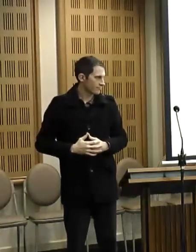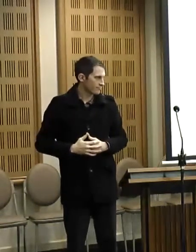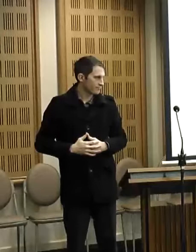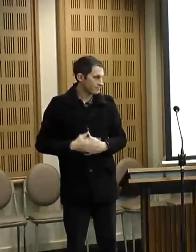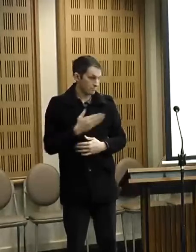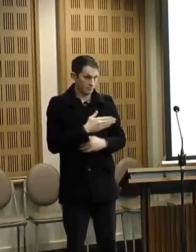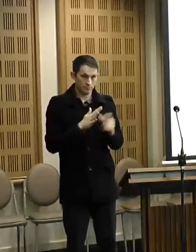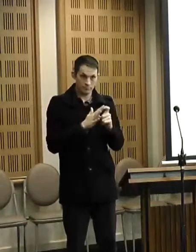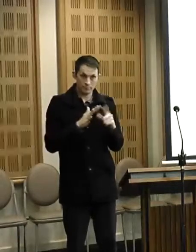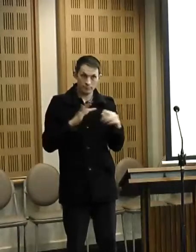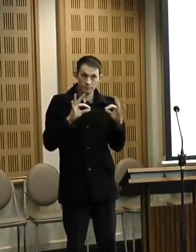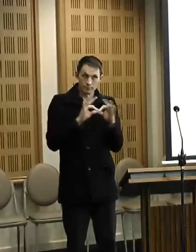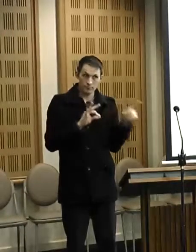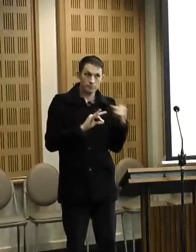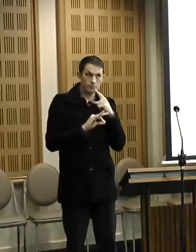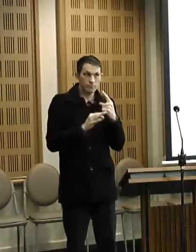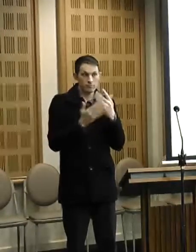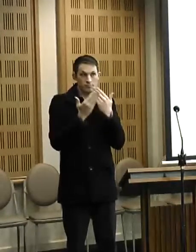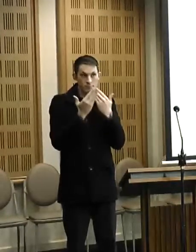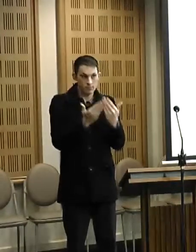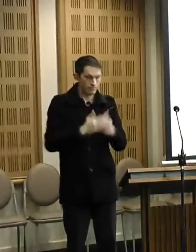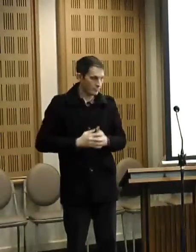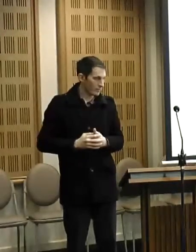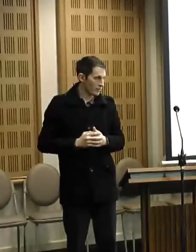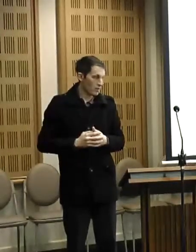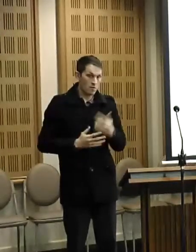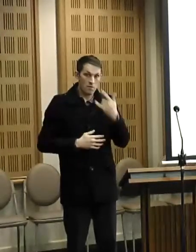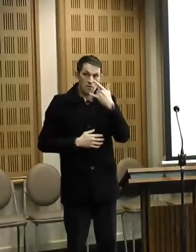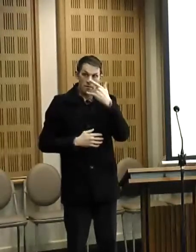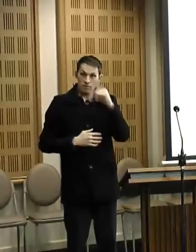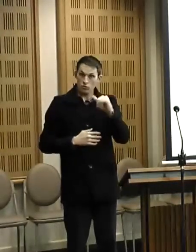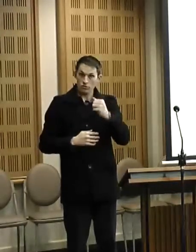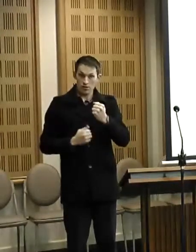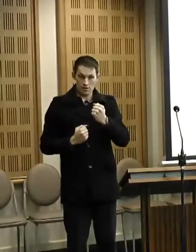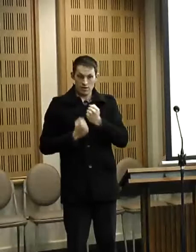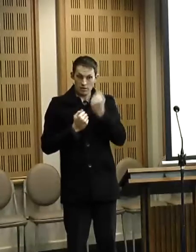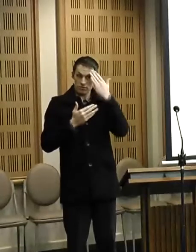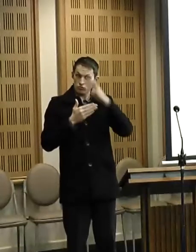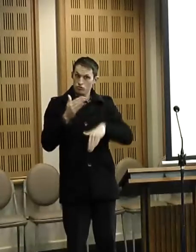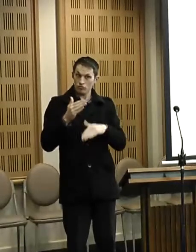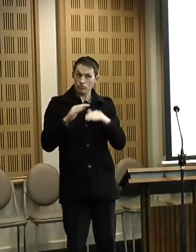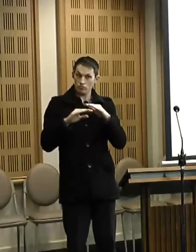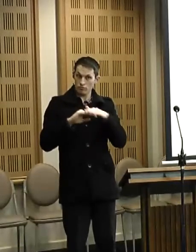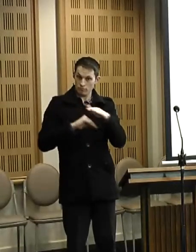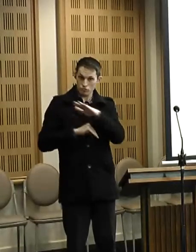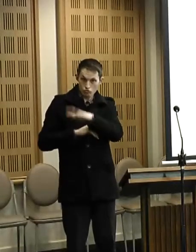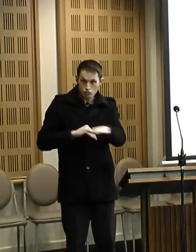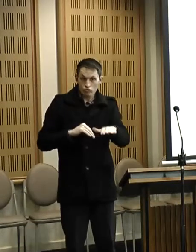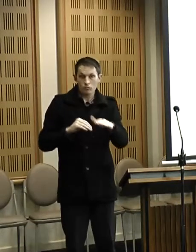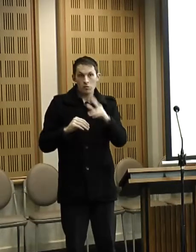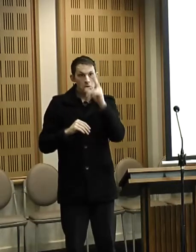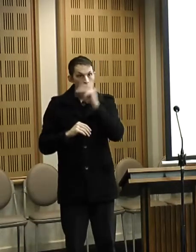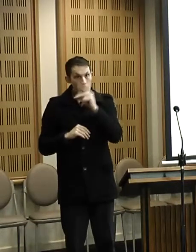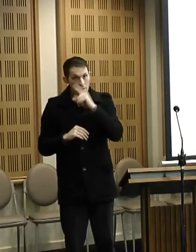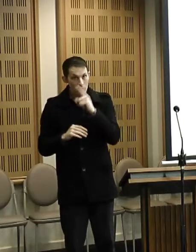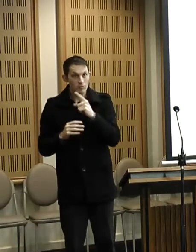Thank you. Um, unfortunately our experience in regards to children and young people has been